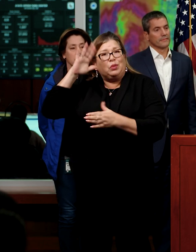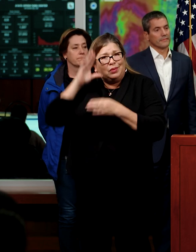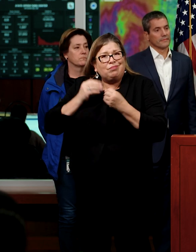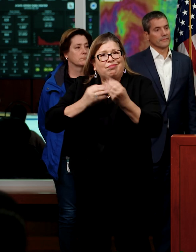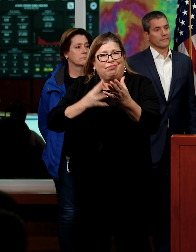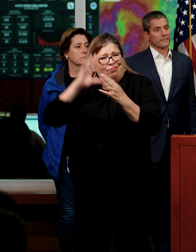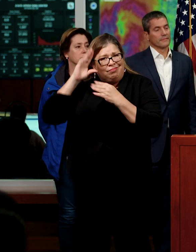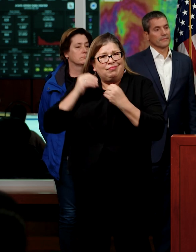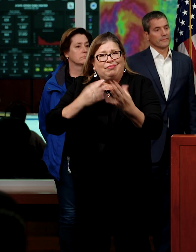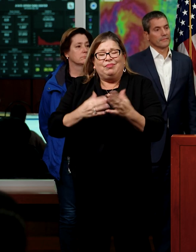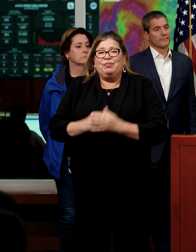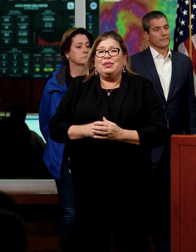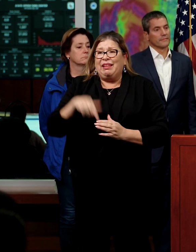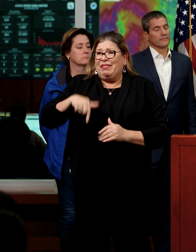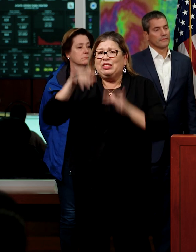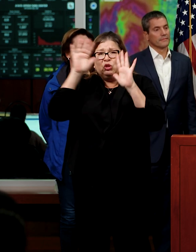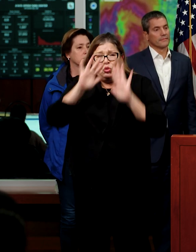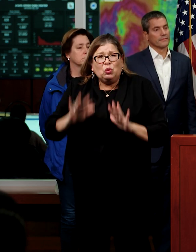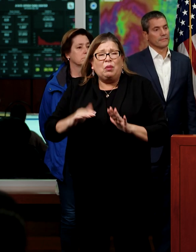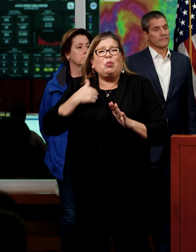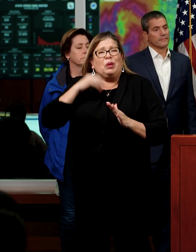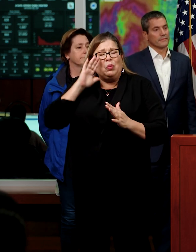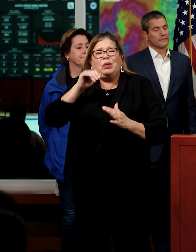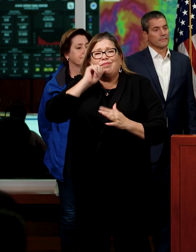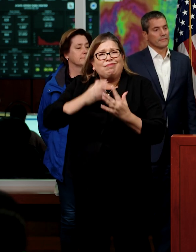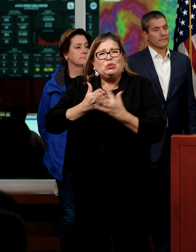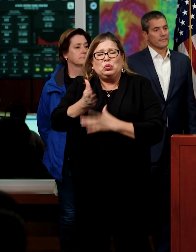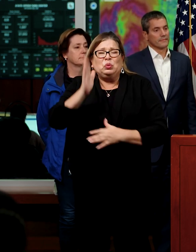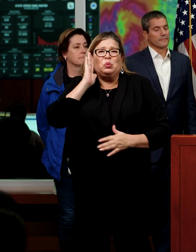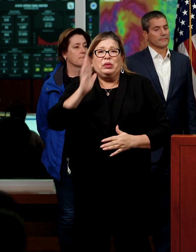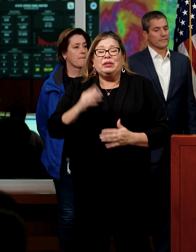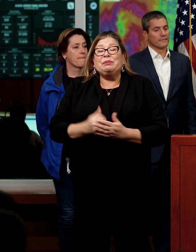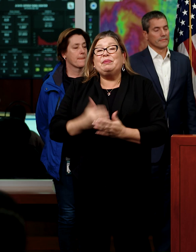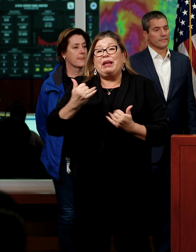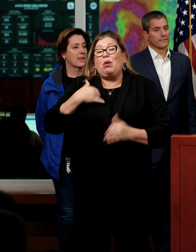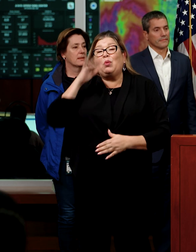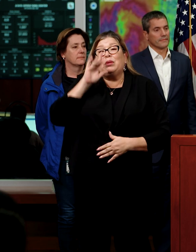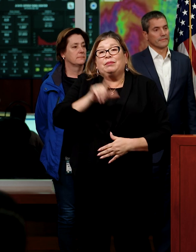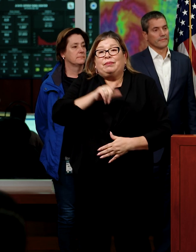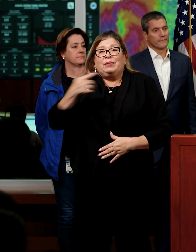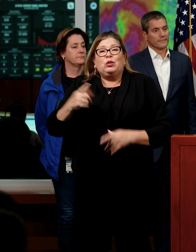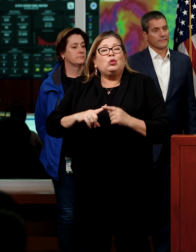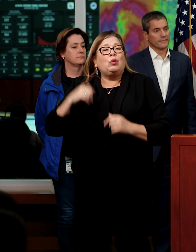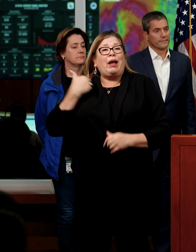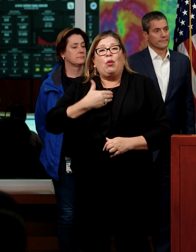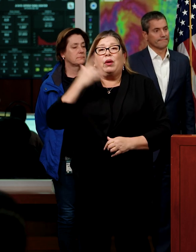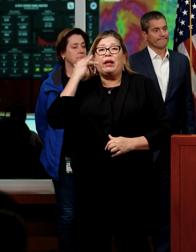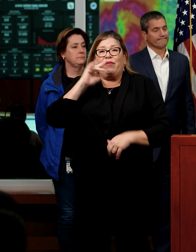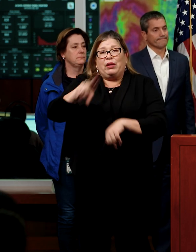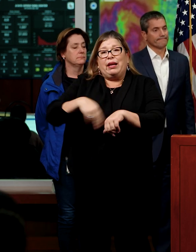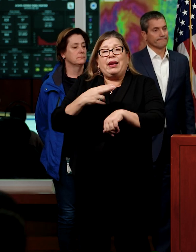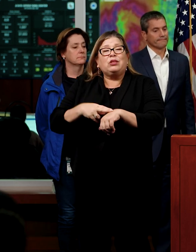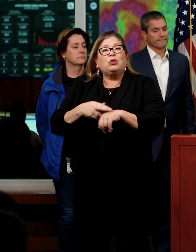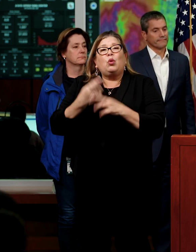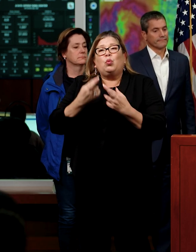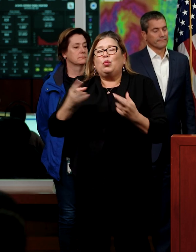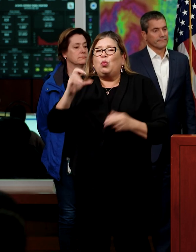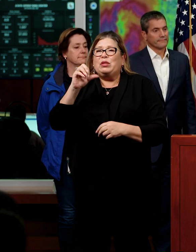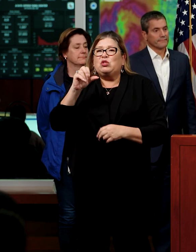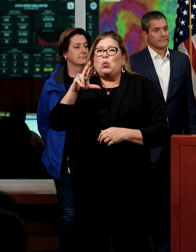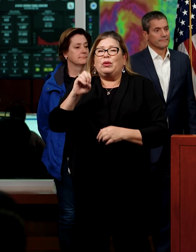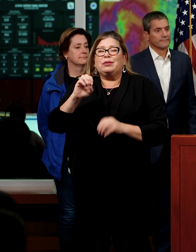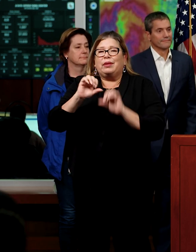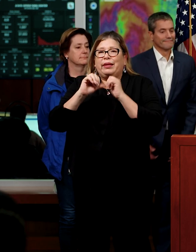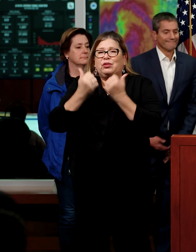We'll get through these storms, and now I'd like to hand it over to our California Natural Resources Agency Secretary,